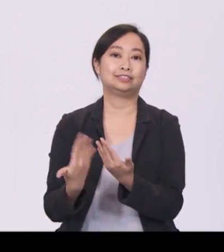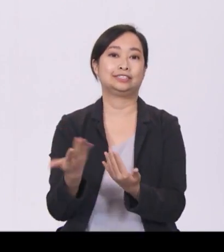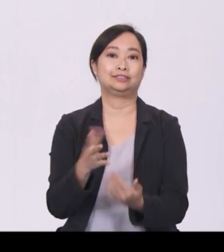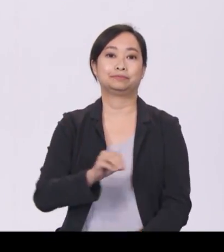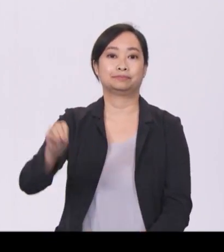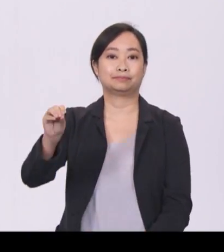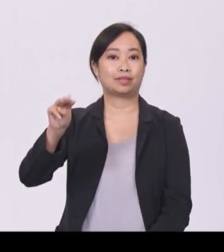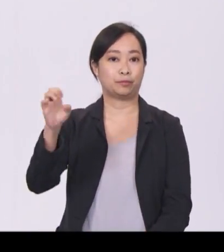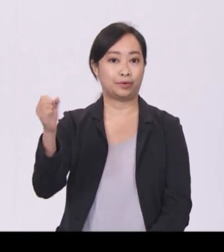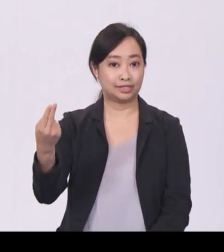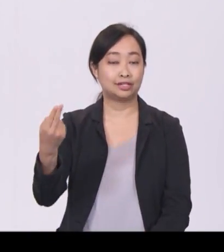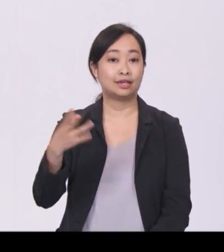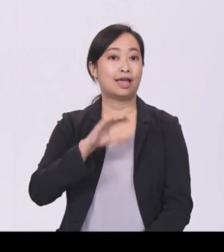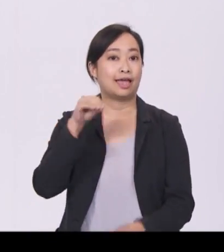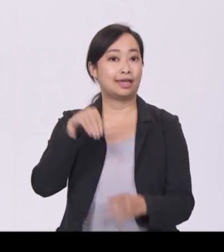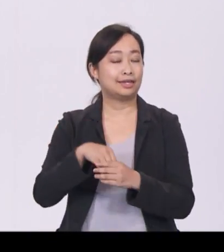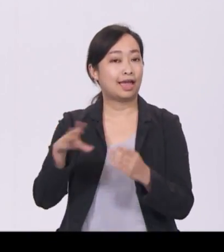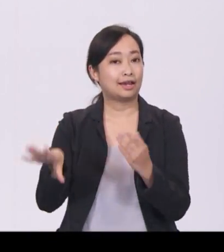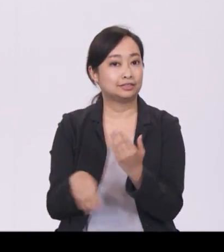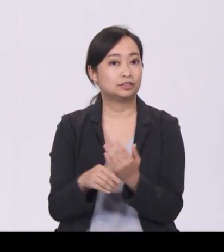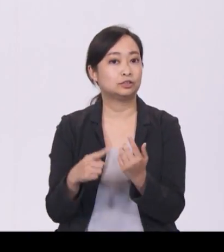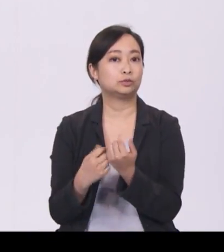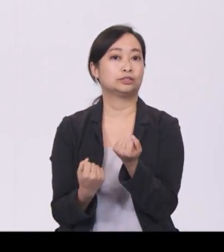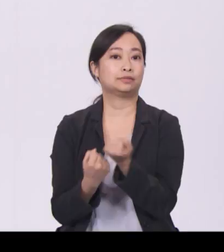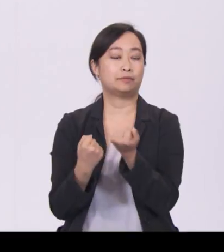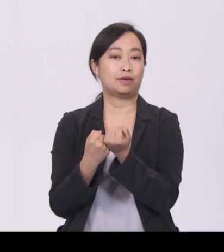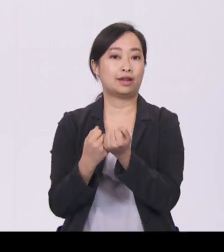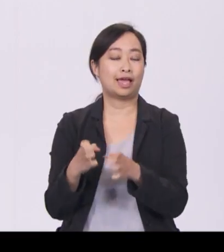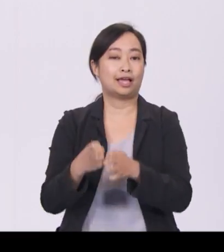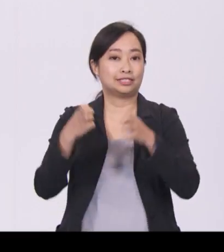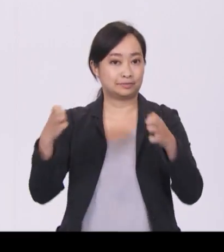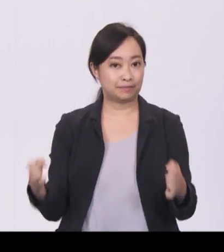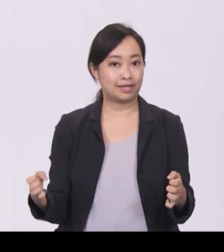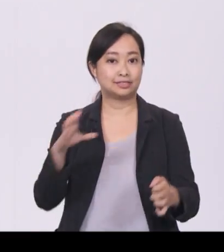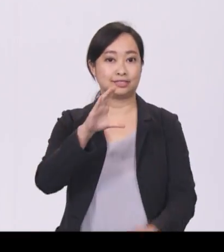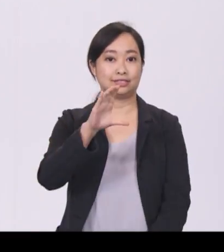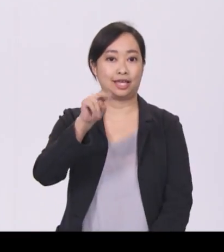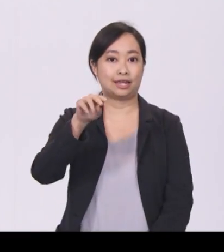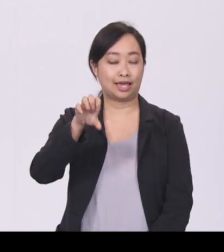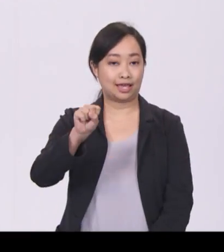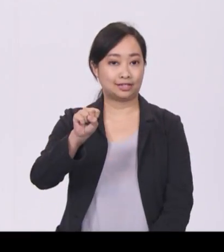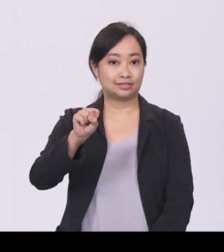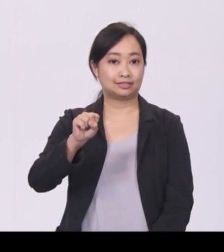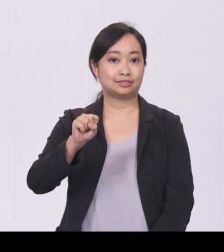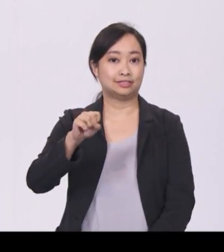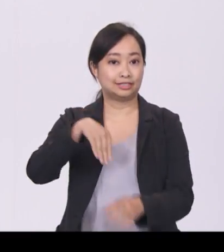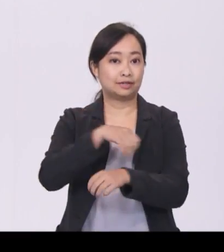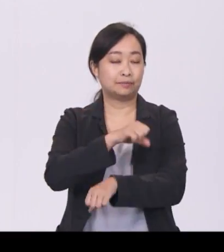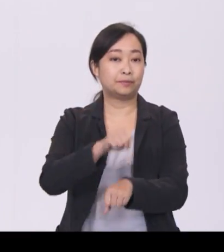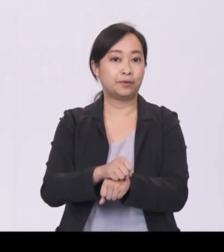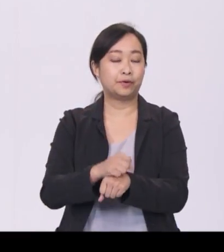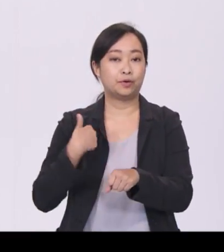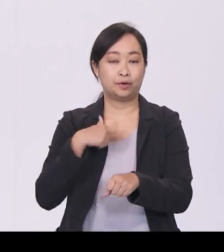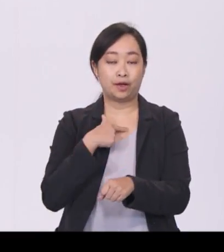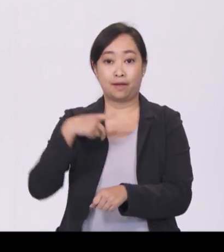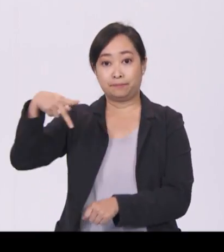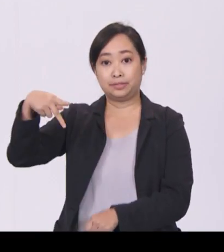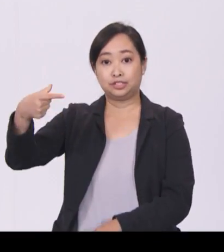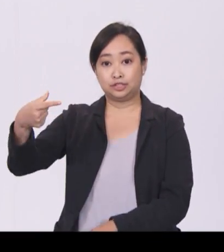In addition, to support the expansion of CNS nationwide, we will merge the Pioneer Generation Office, or PGO, with